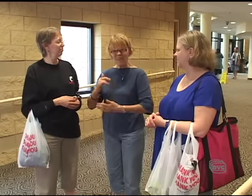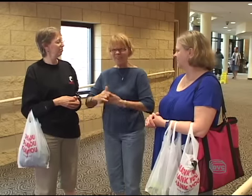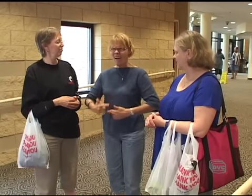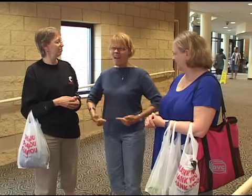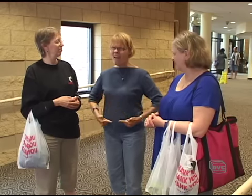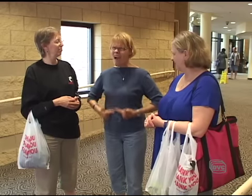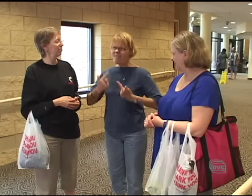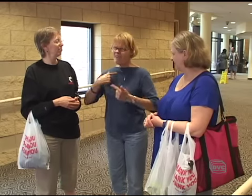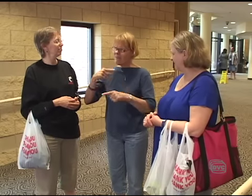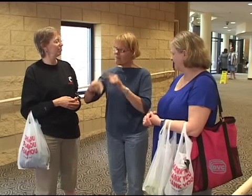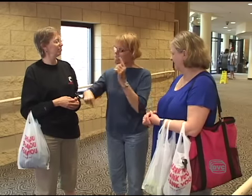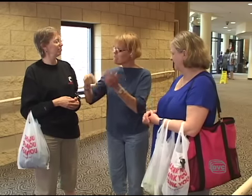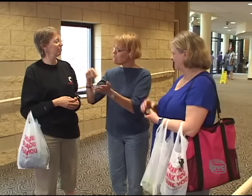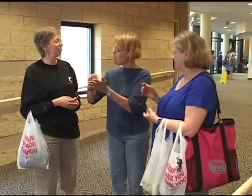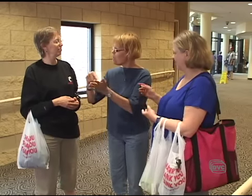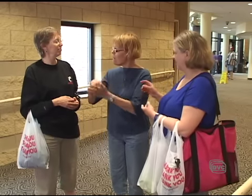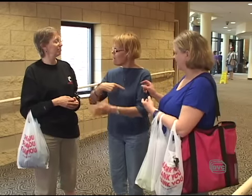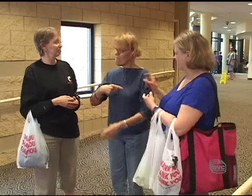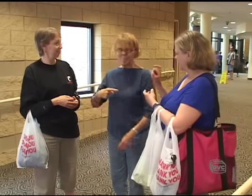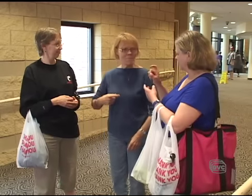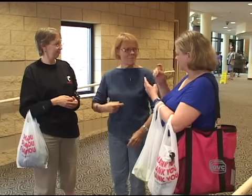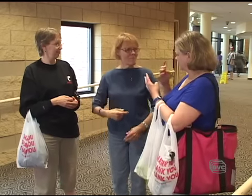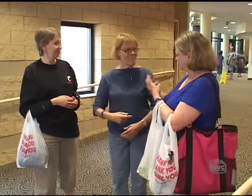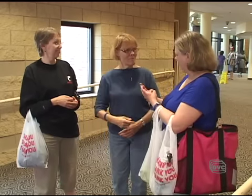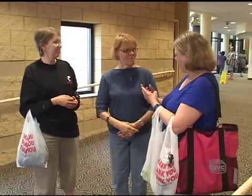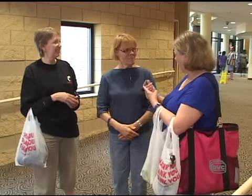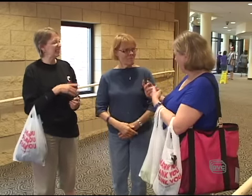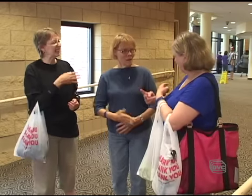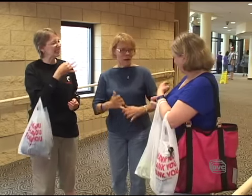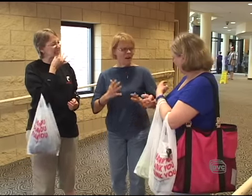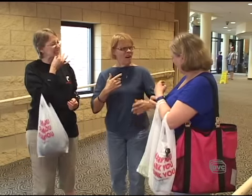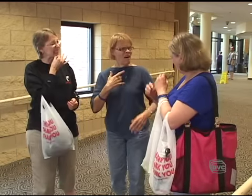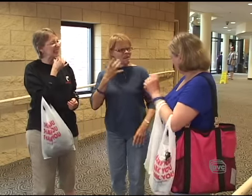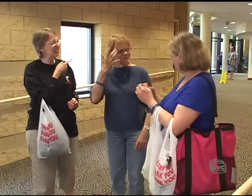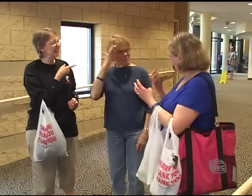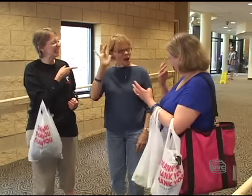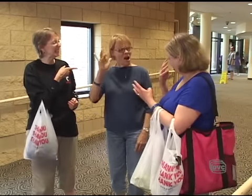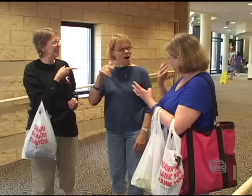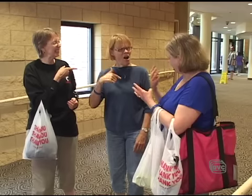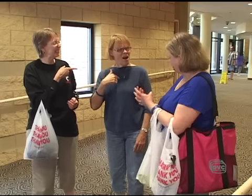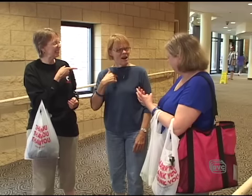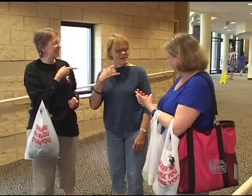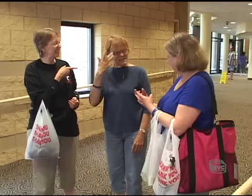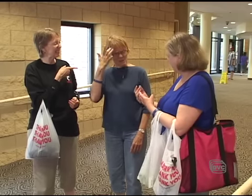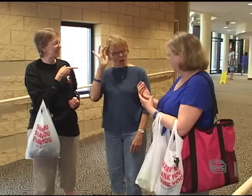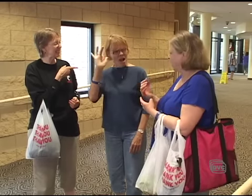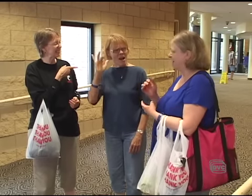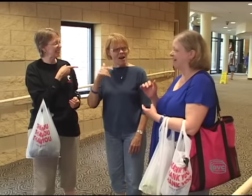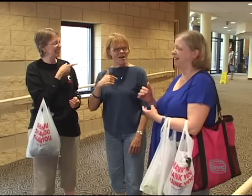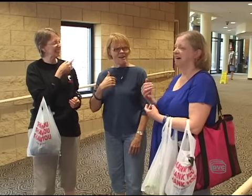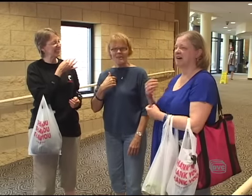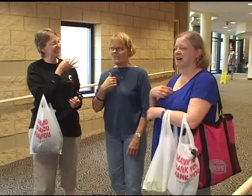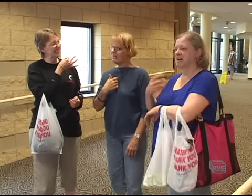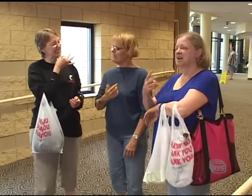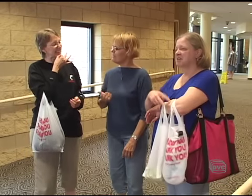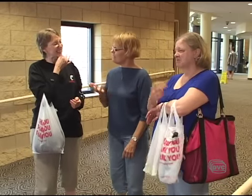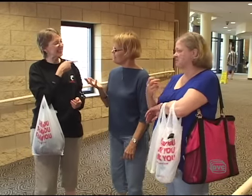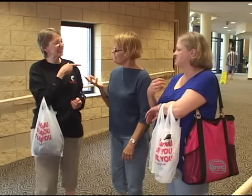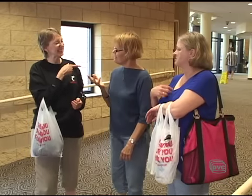is a way of life. Come on. You could go to jail for stealing. Oh, no. I do it a smart way. I'm a smart person.